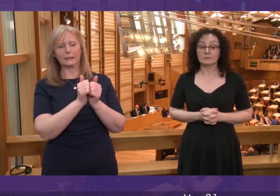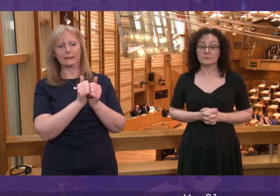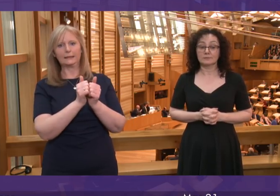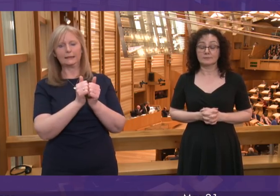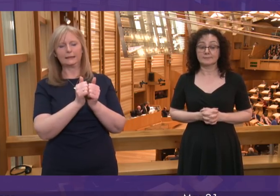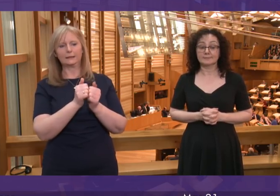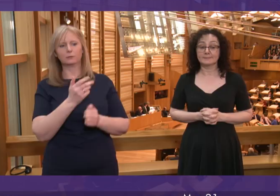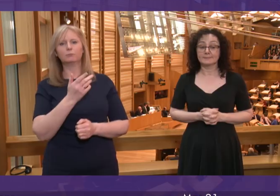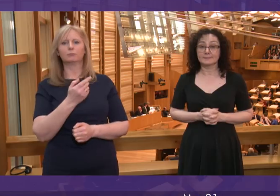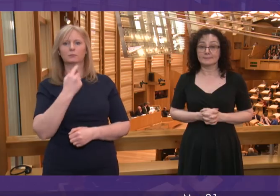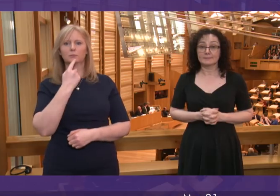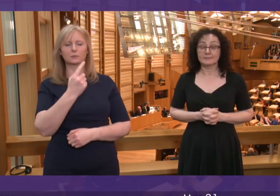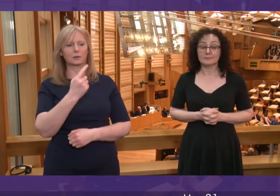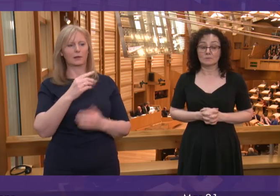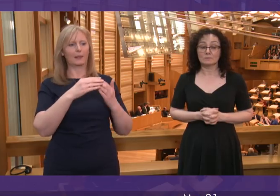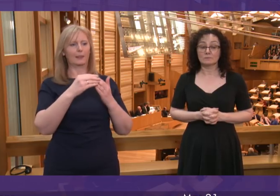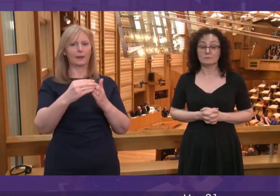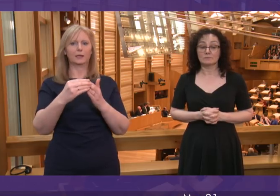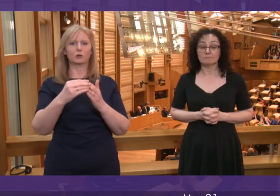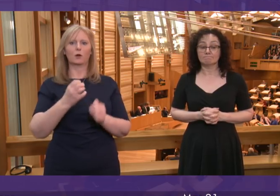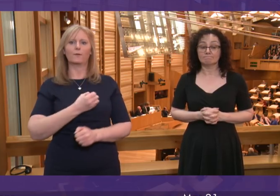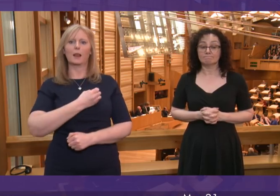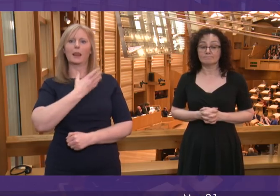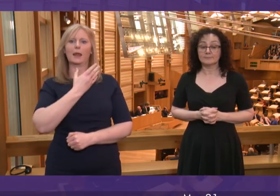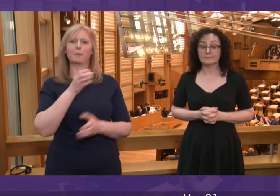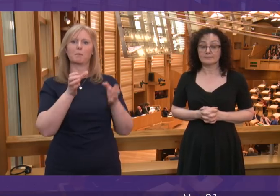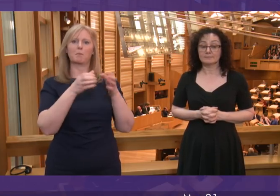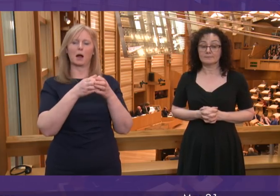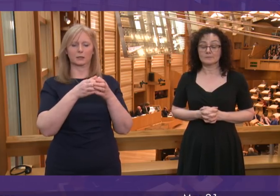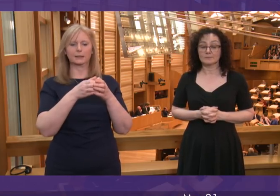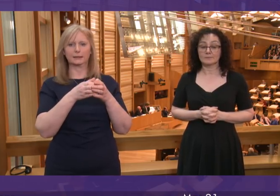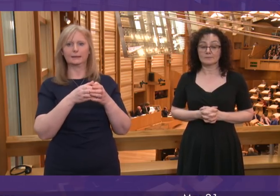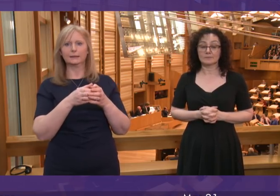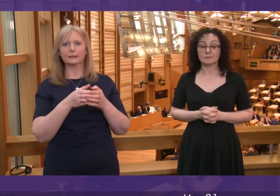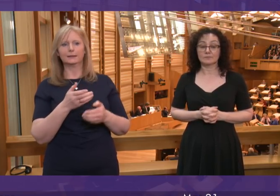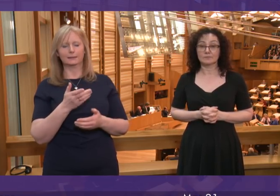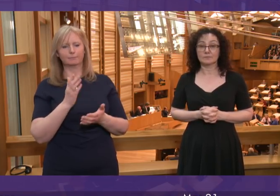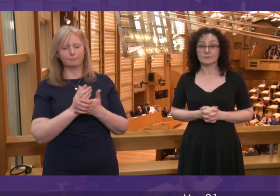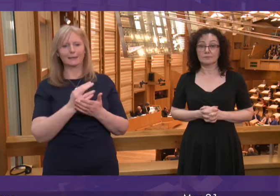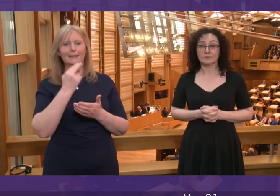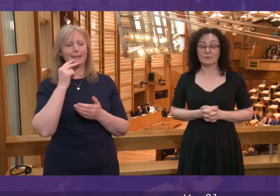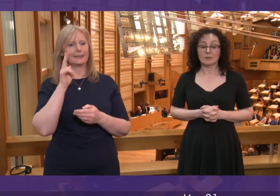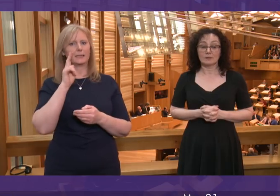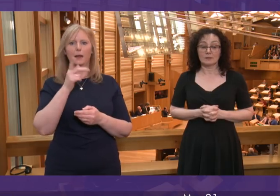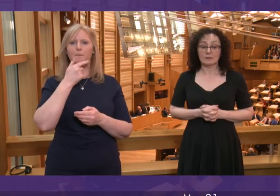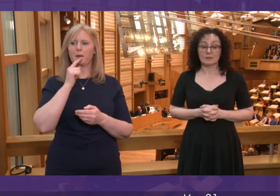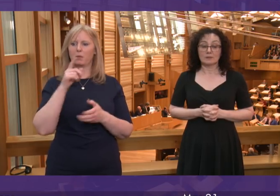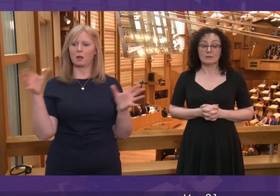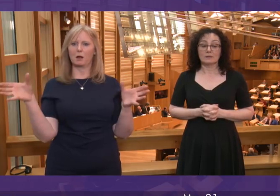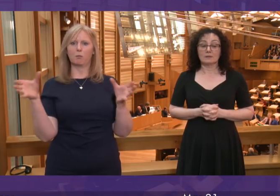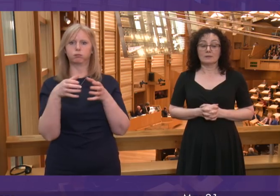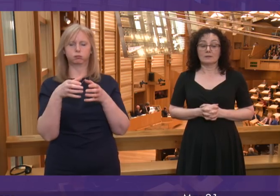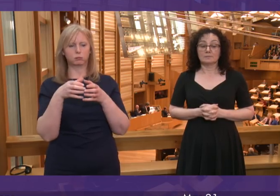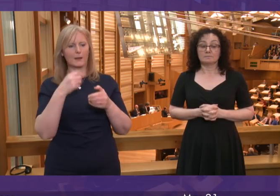despair about the Leader of the Labour Party and his childish behaviour last night when what we need to see is people coming together to find an